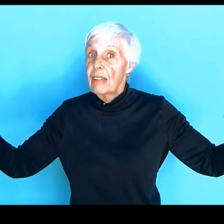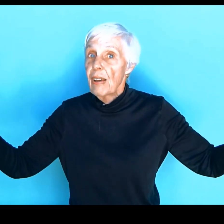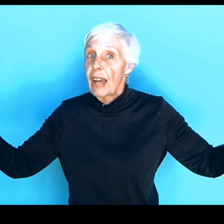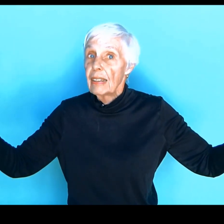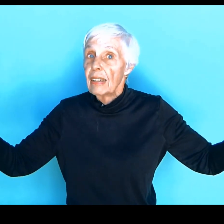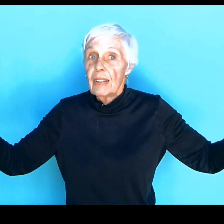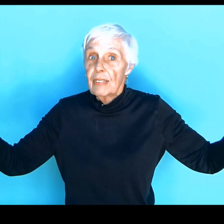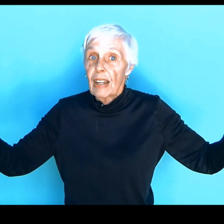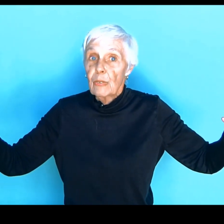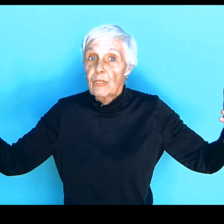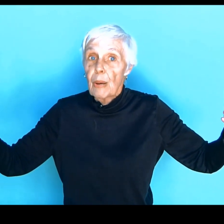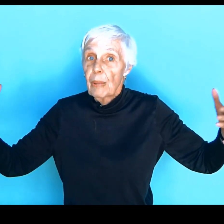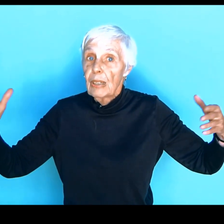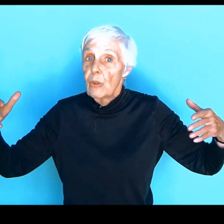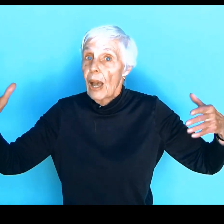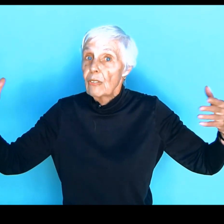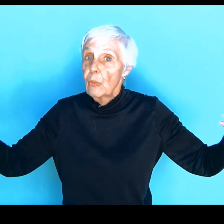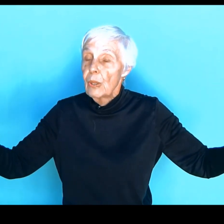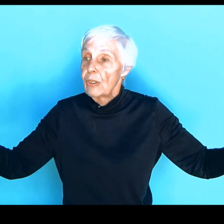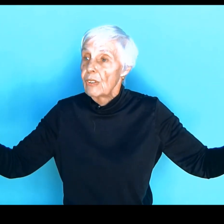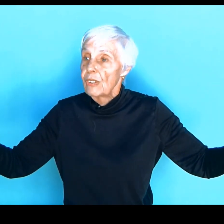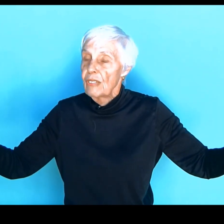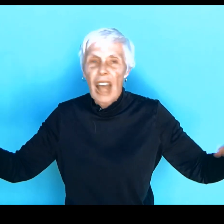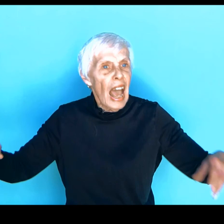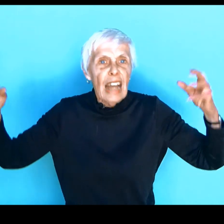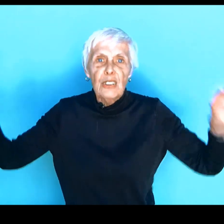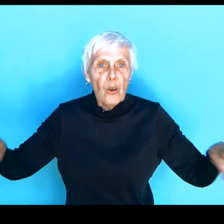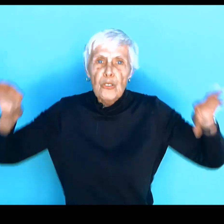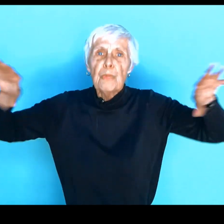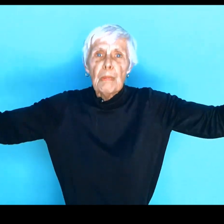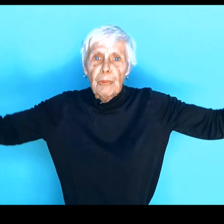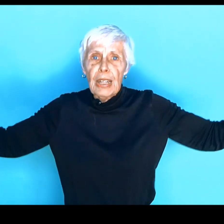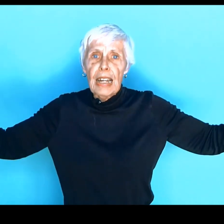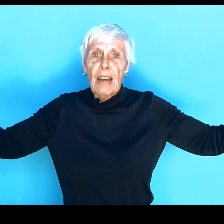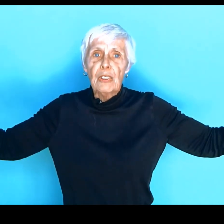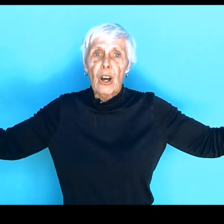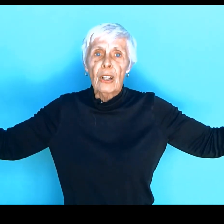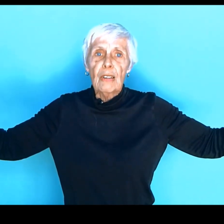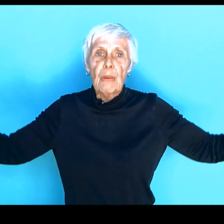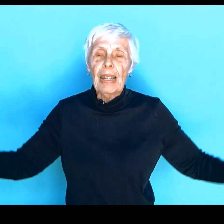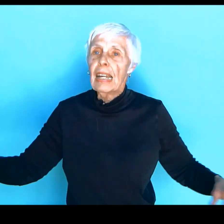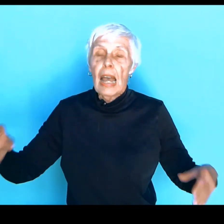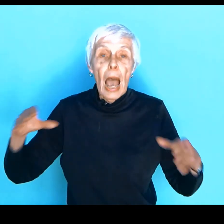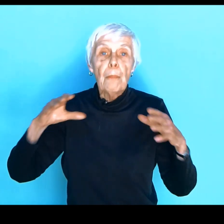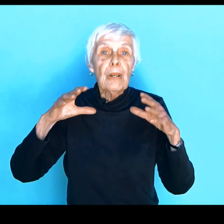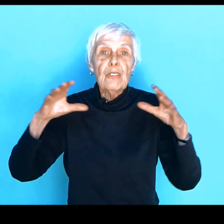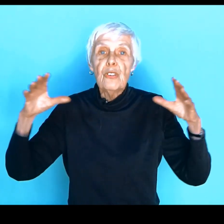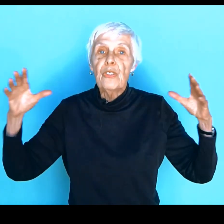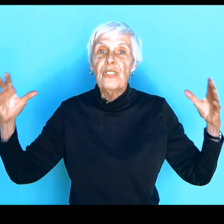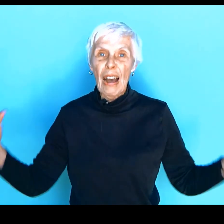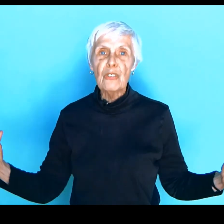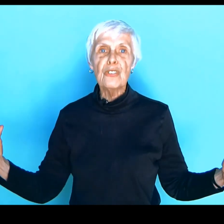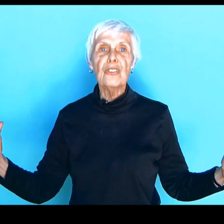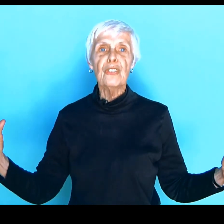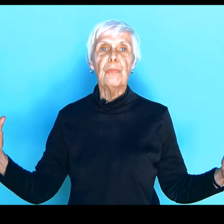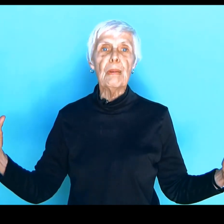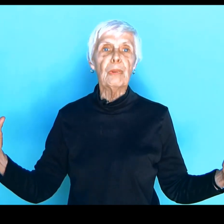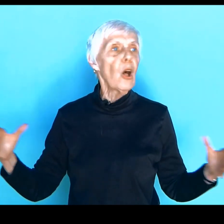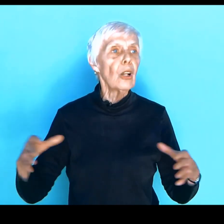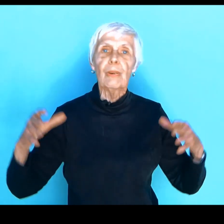they've had sex with somebody who has a weird disease. And those people then have to call everybody and pretty soon thousands of people all